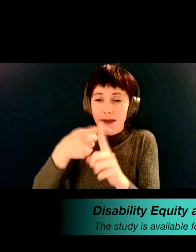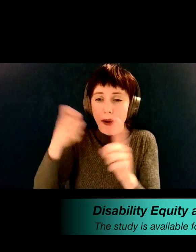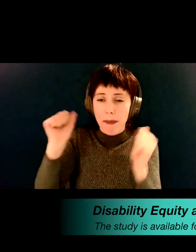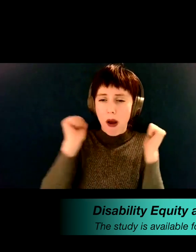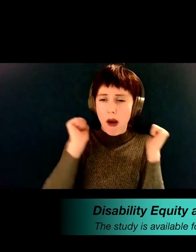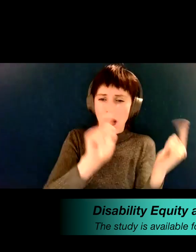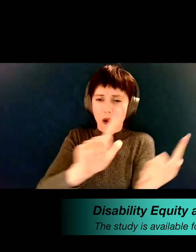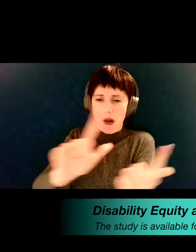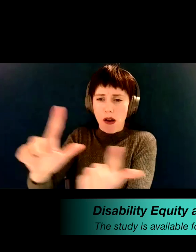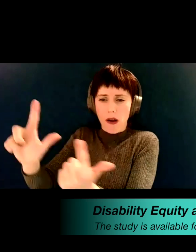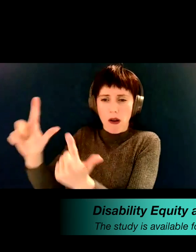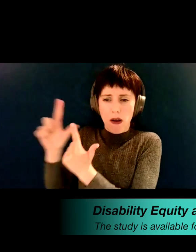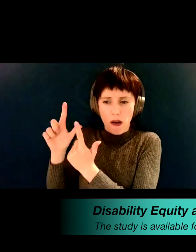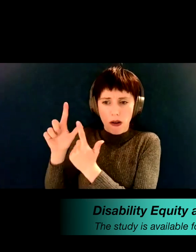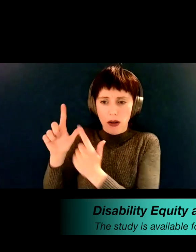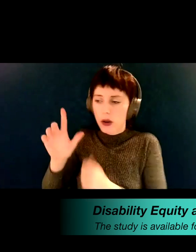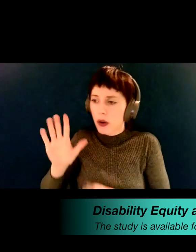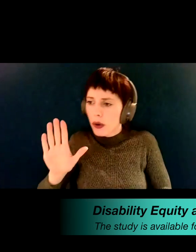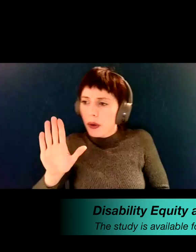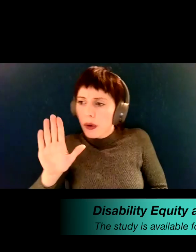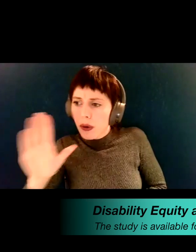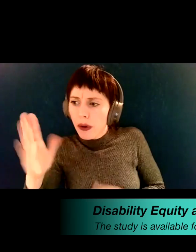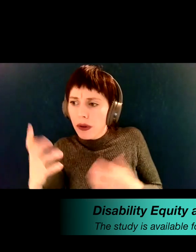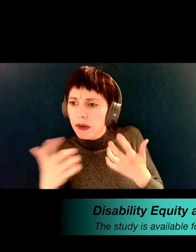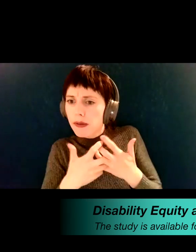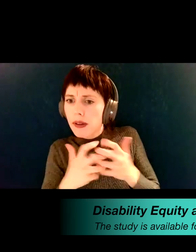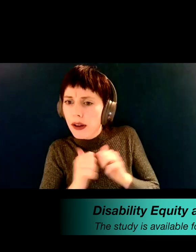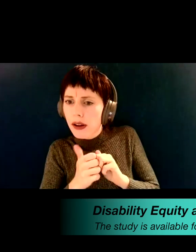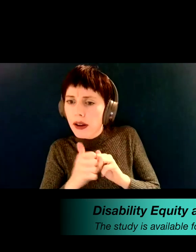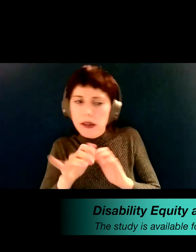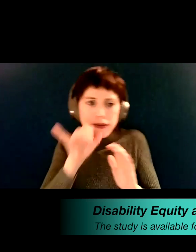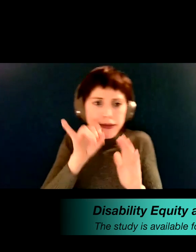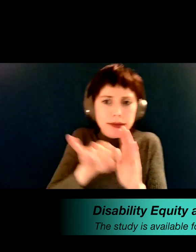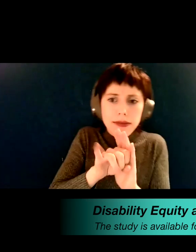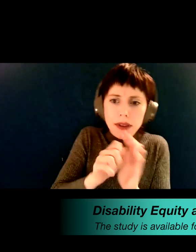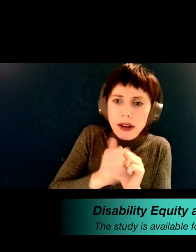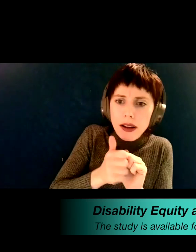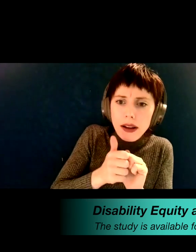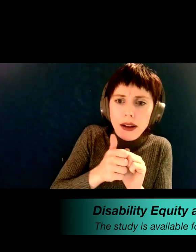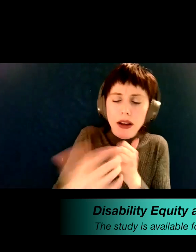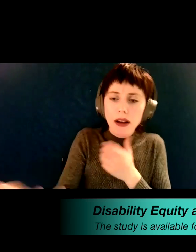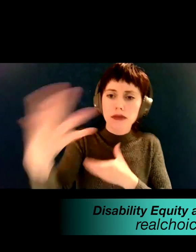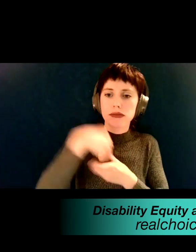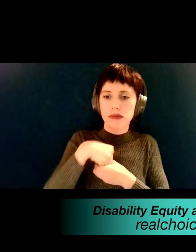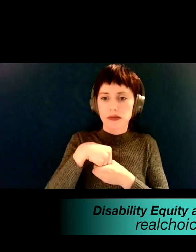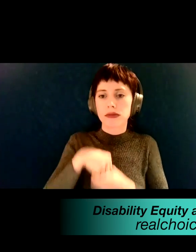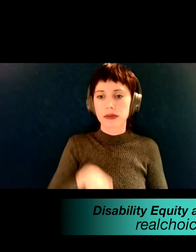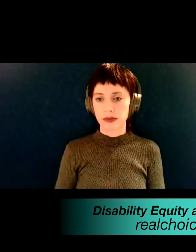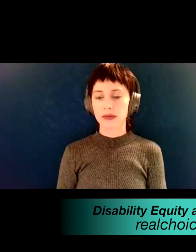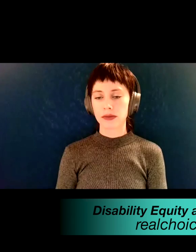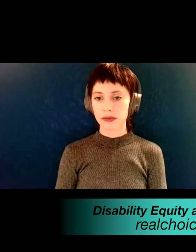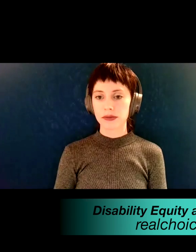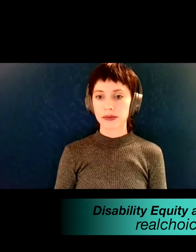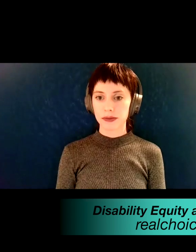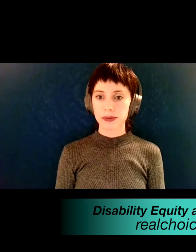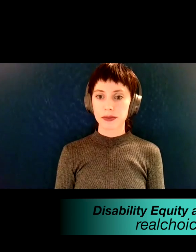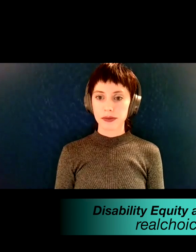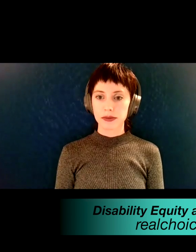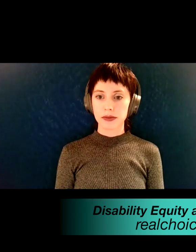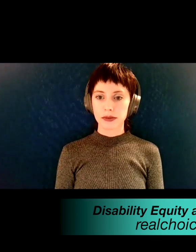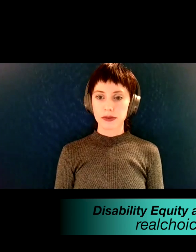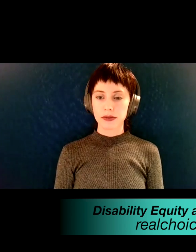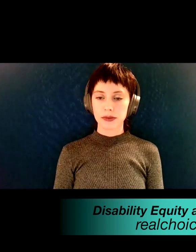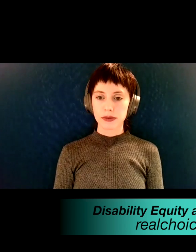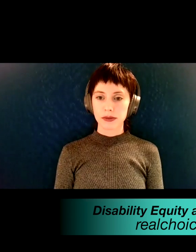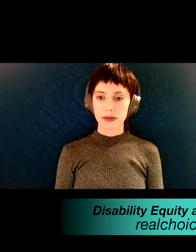because we, uh, think that everyone needs to be hurt.